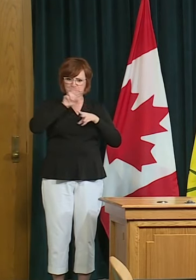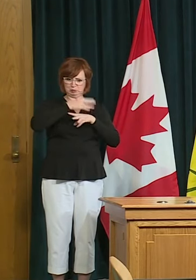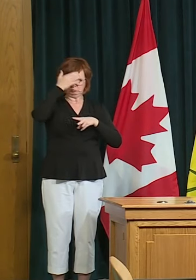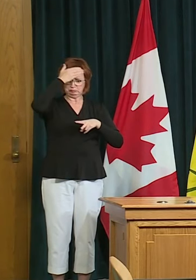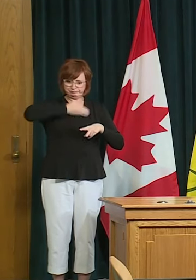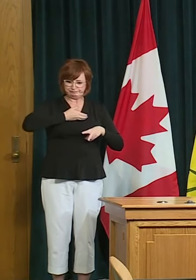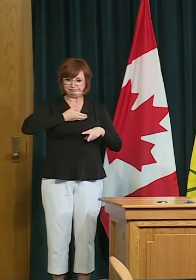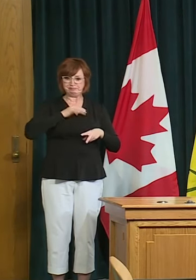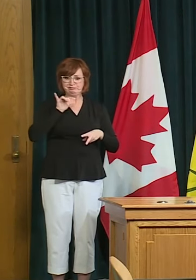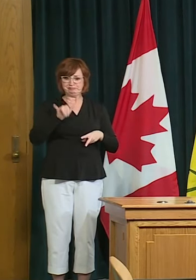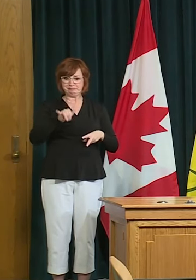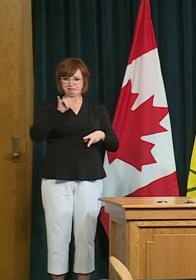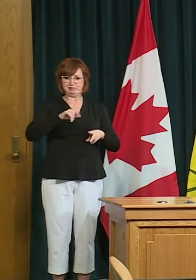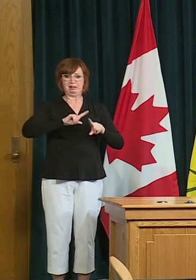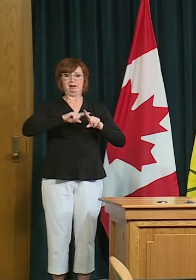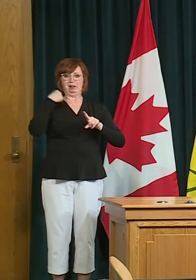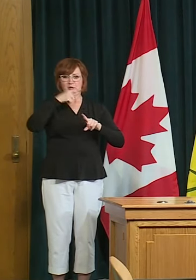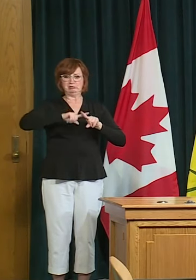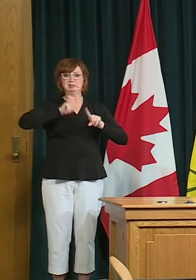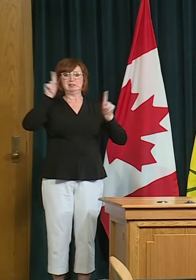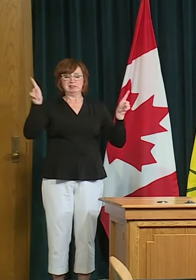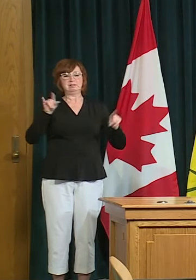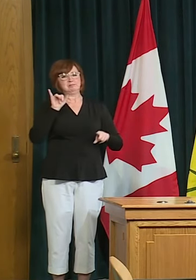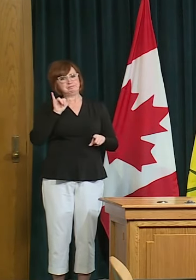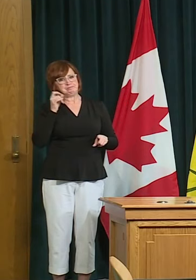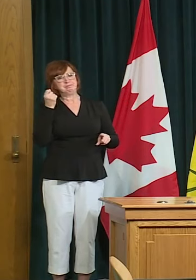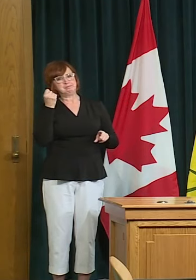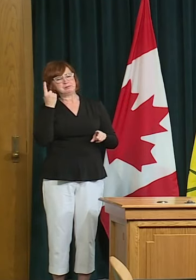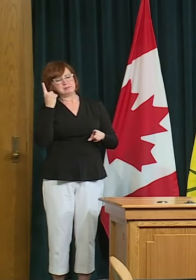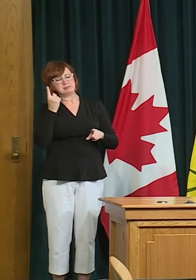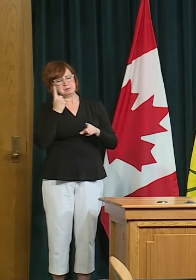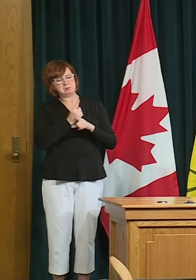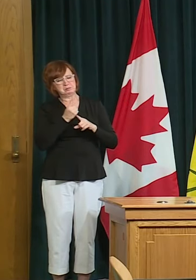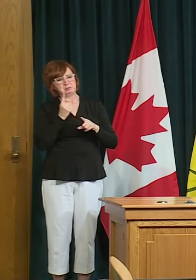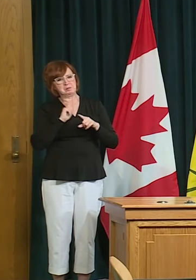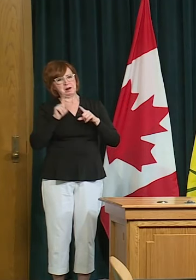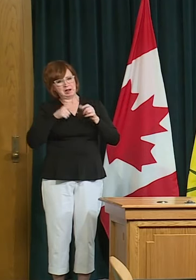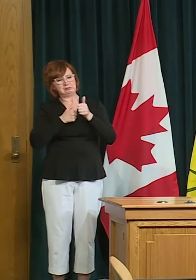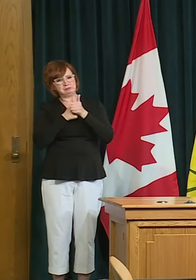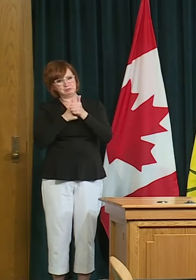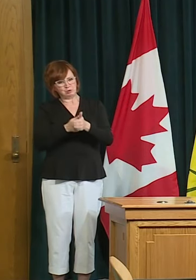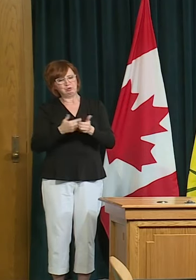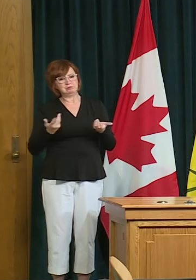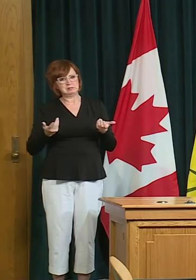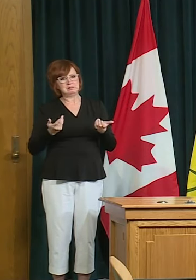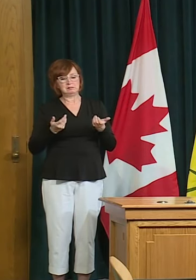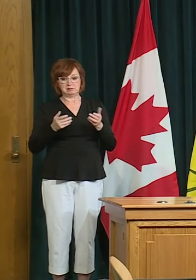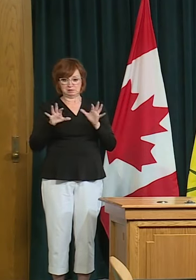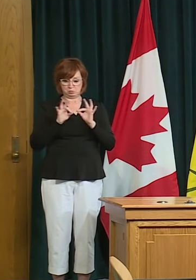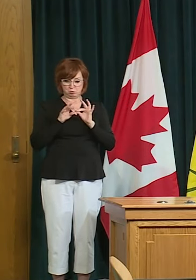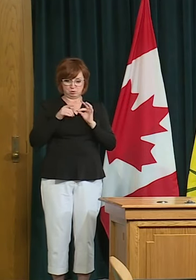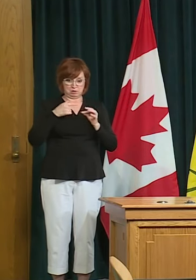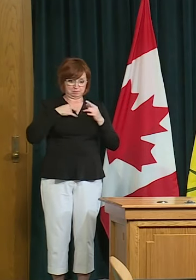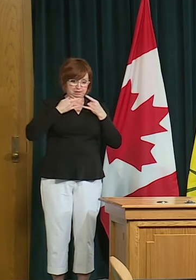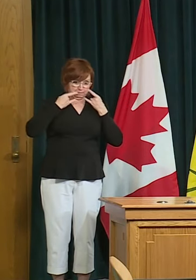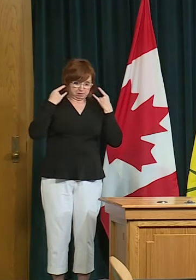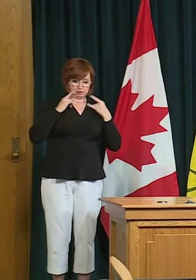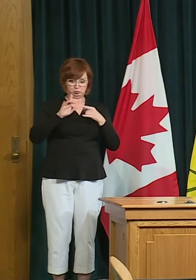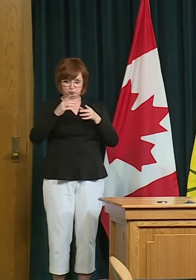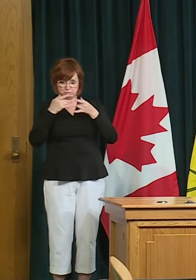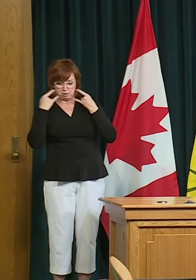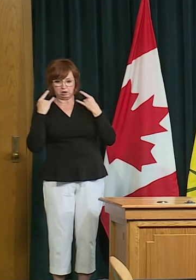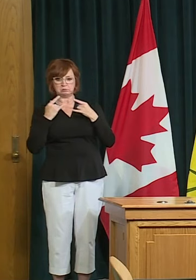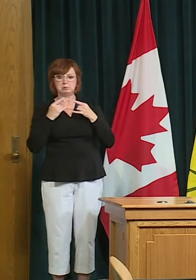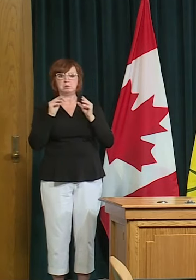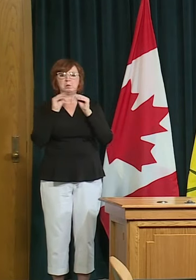and eye protection and I think if we just comply with these measures as well as you know keeping two meters apart at all